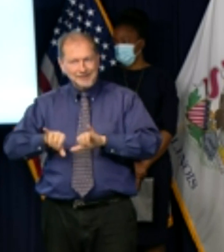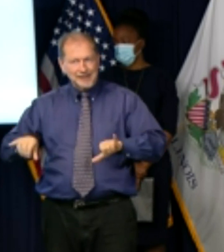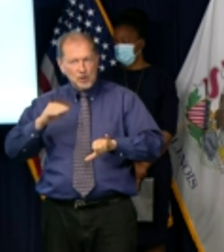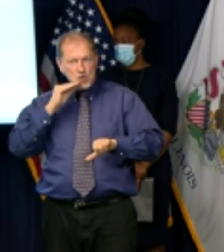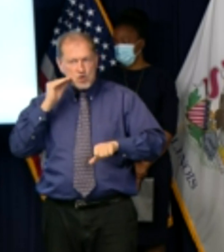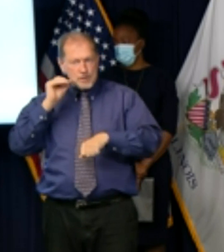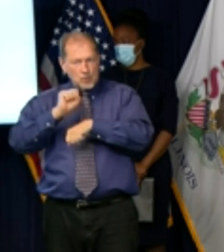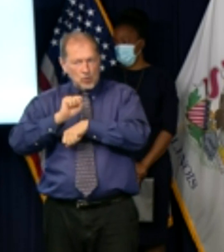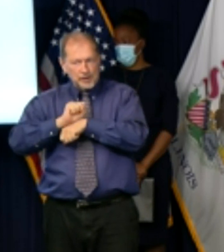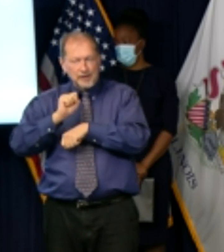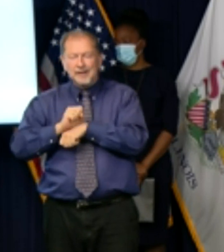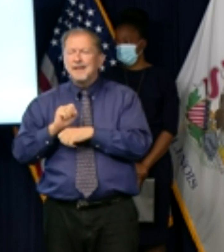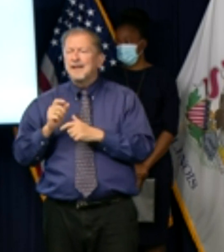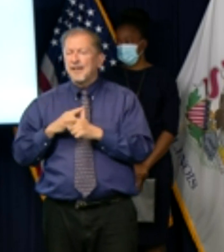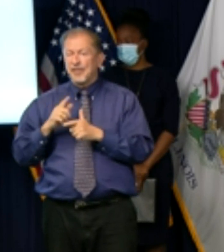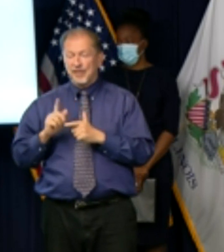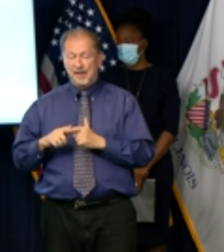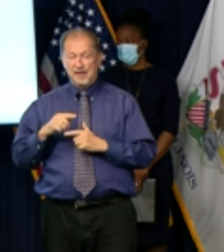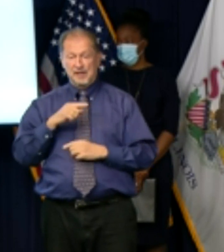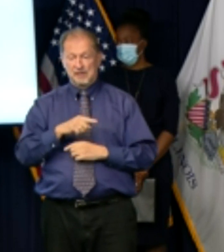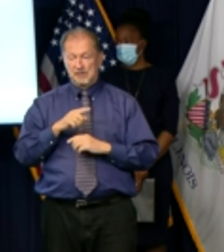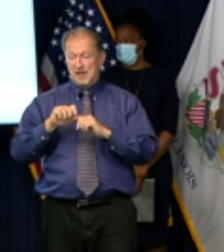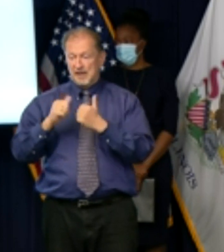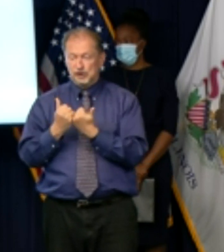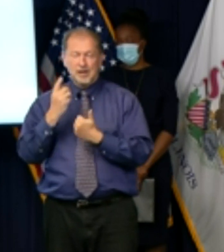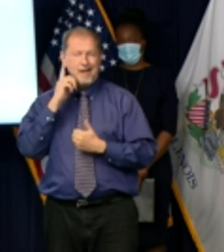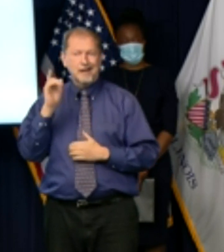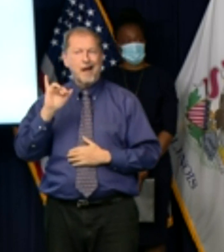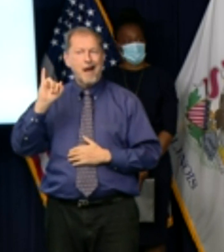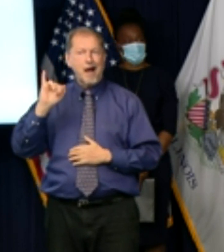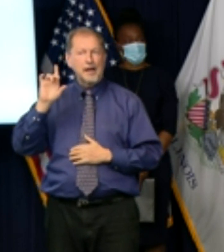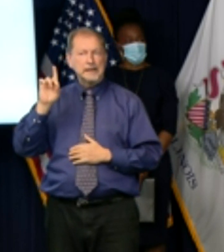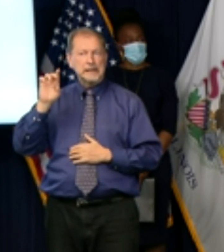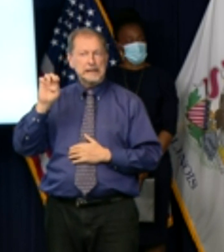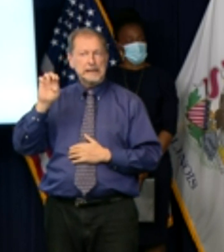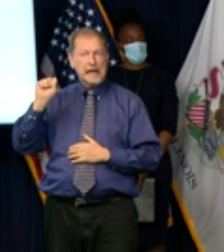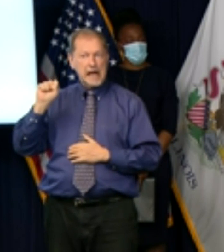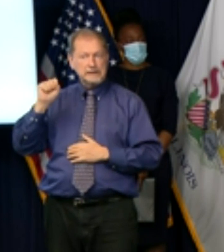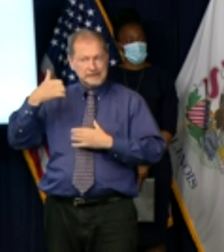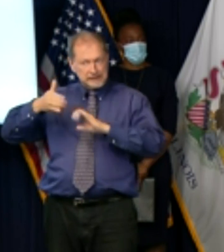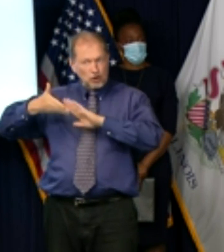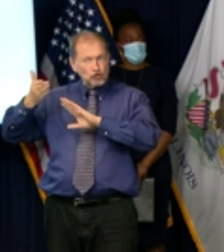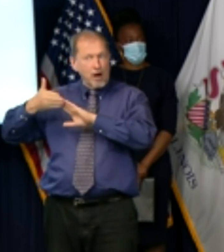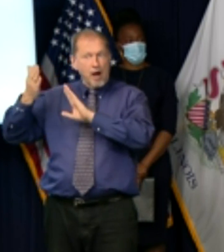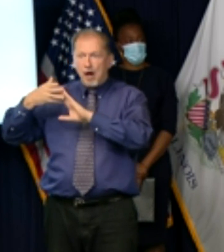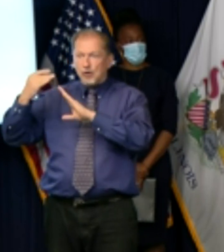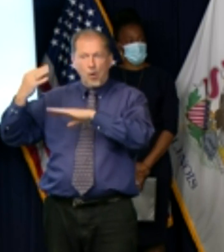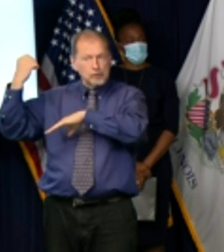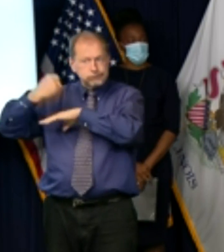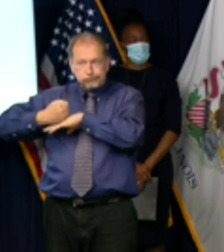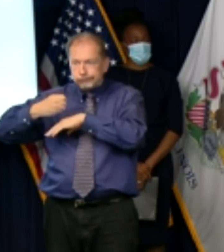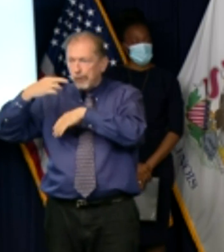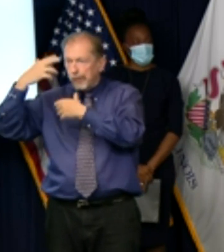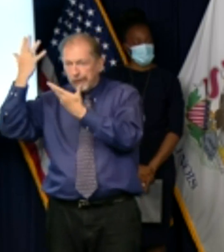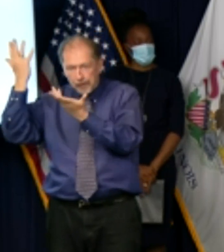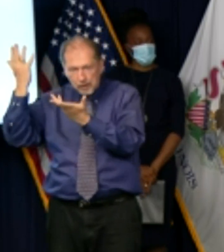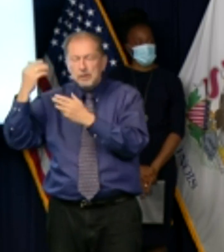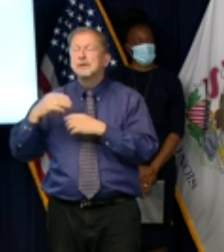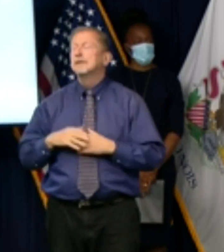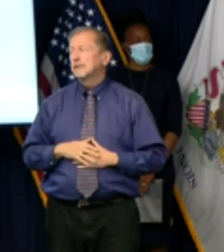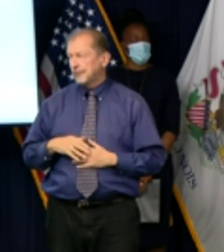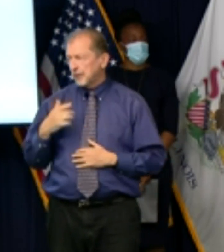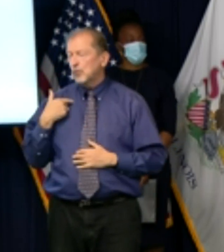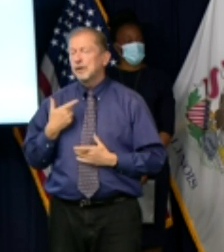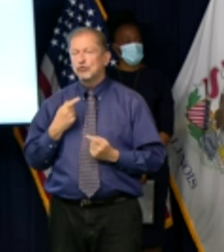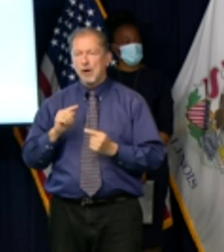of tomorrow how will that impact operations at agencies like ides we're trying to uh you know have similar rules